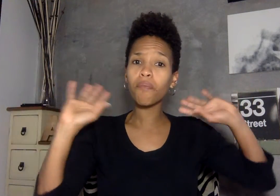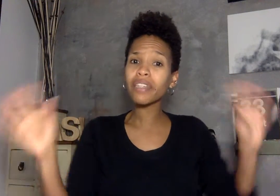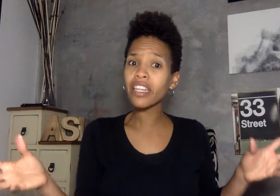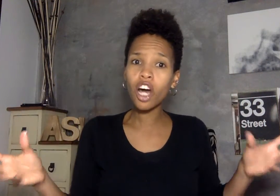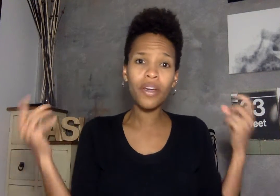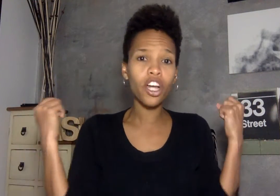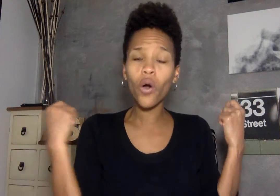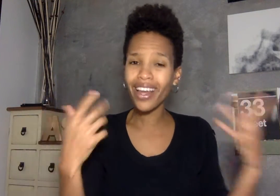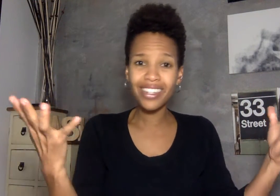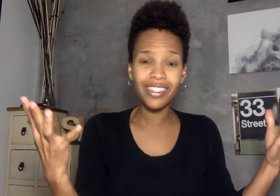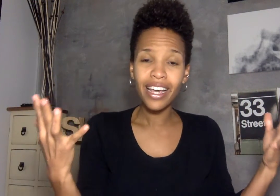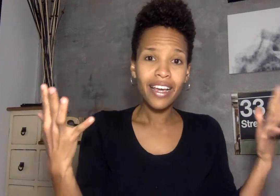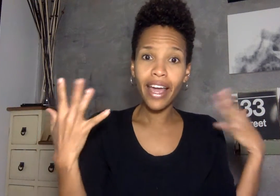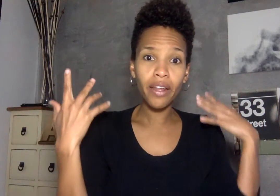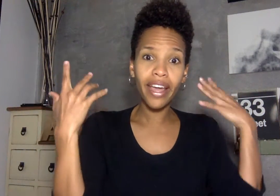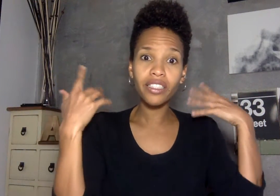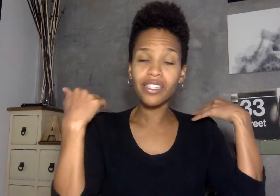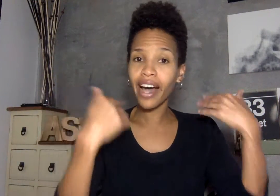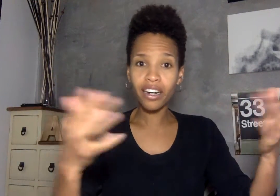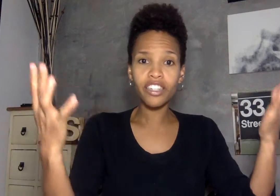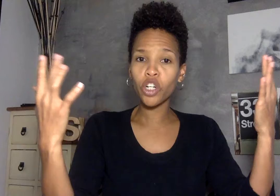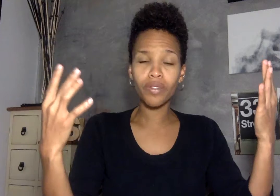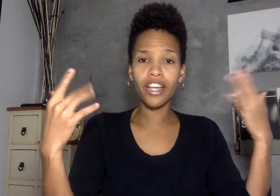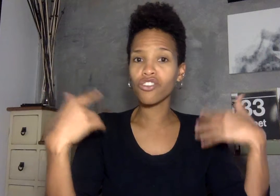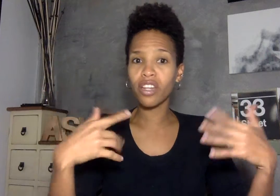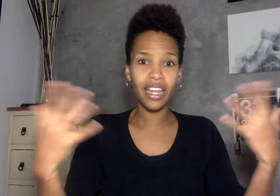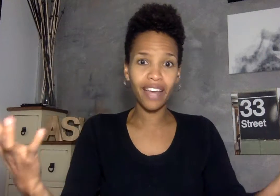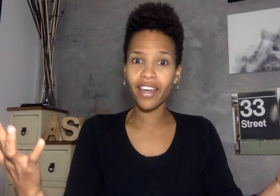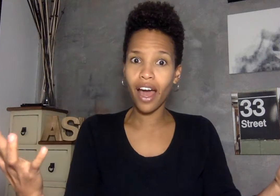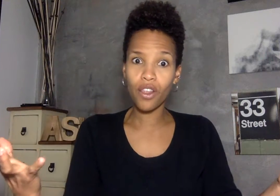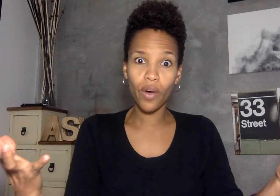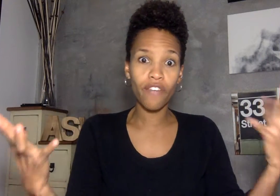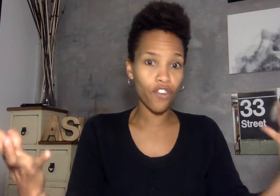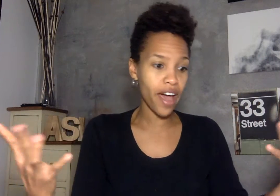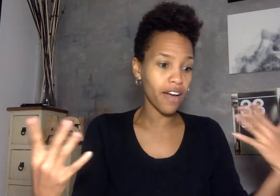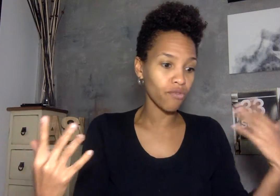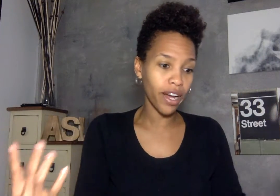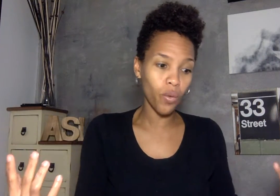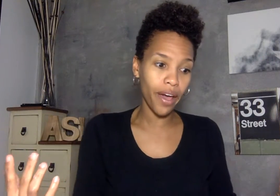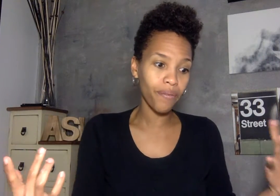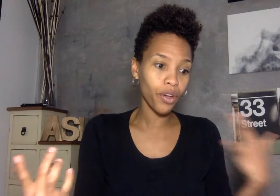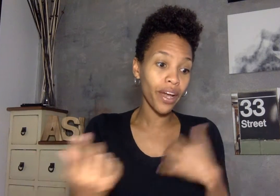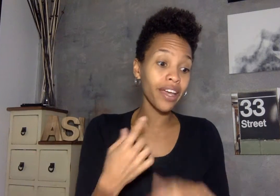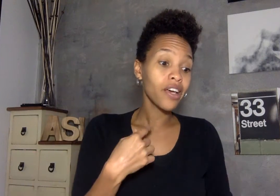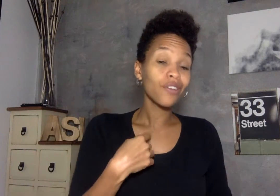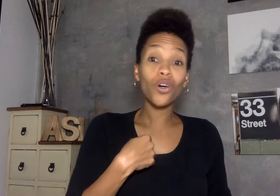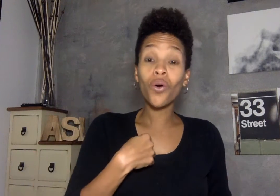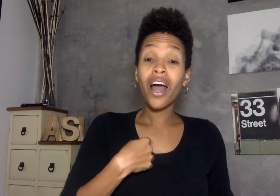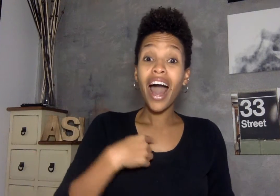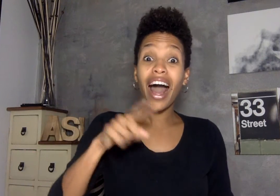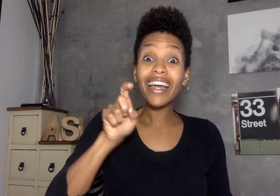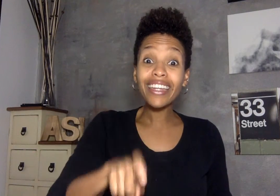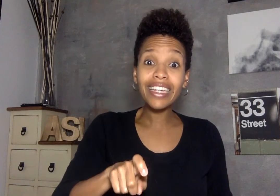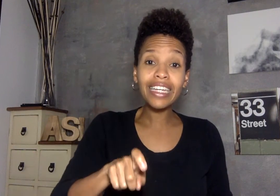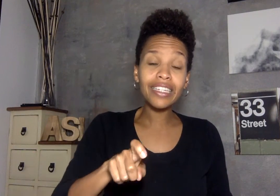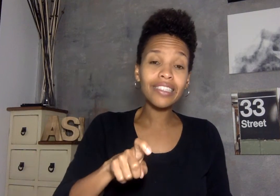complete thought we can go ahead and and and decide on an interpretation and get that out of the way for that right away all right so i need